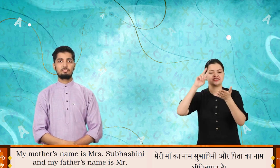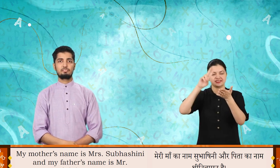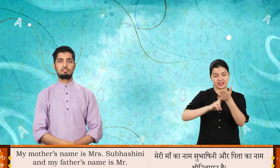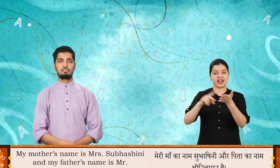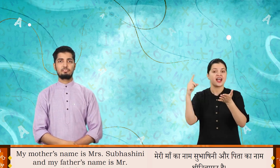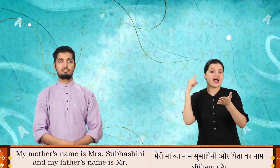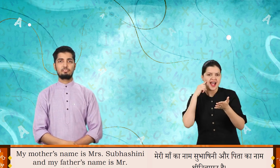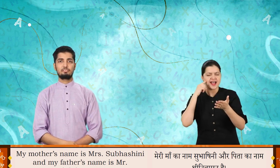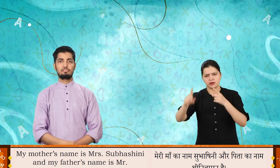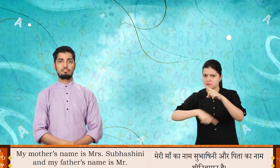Mr. Srinivasan.